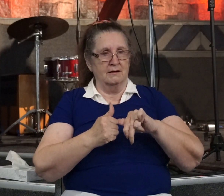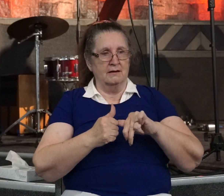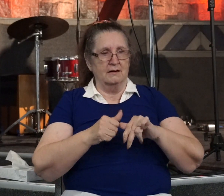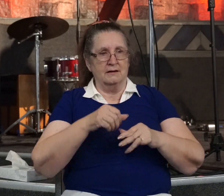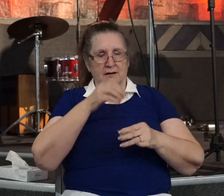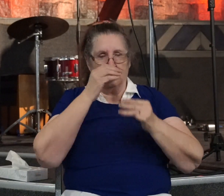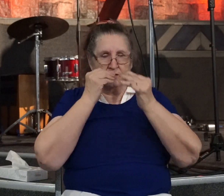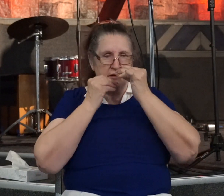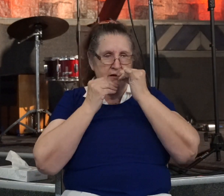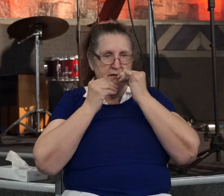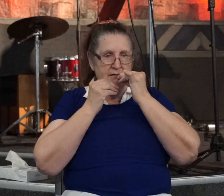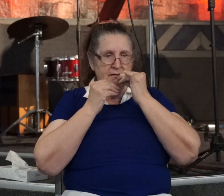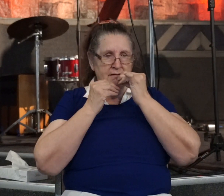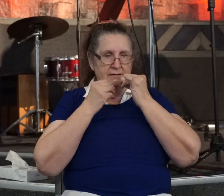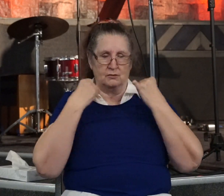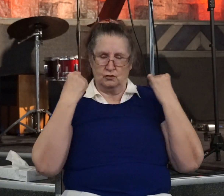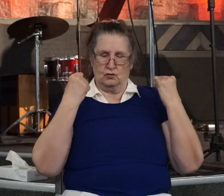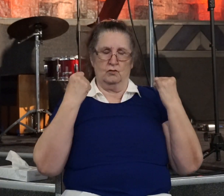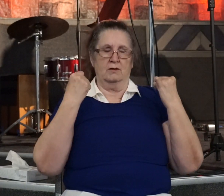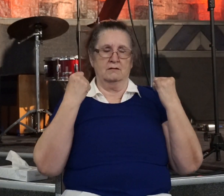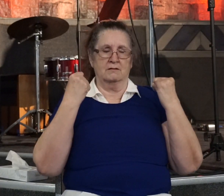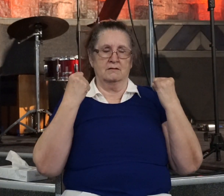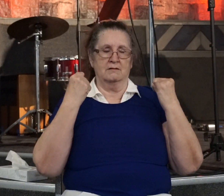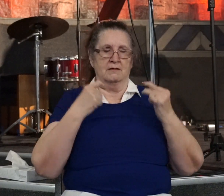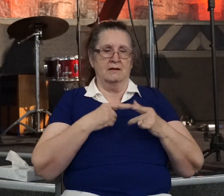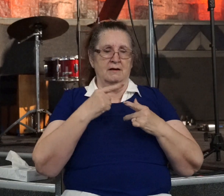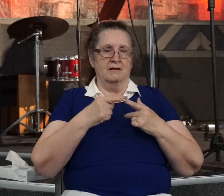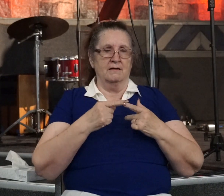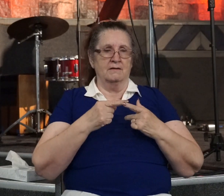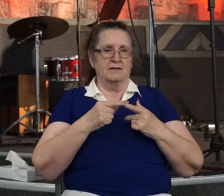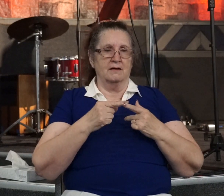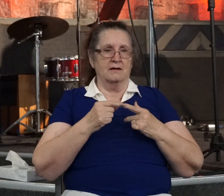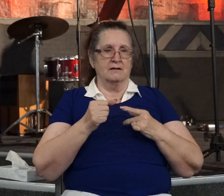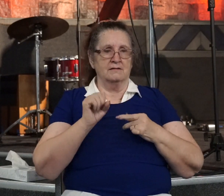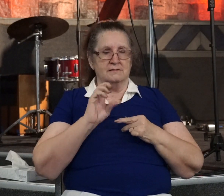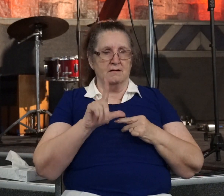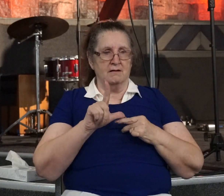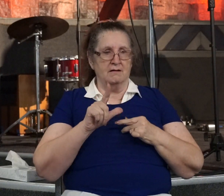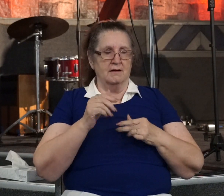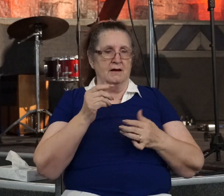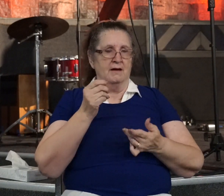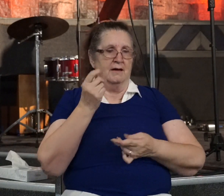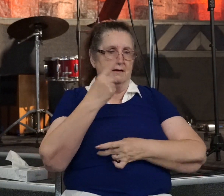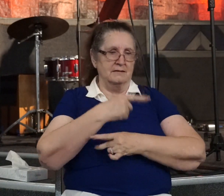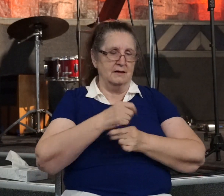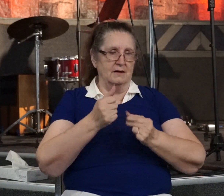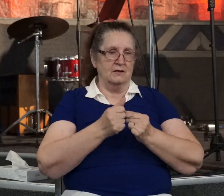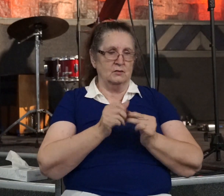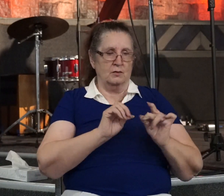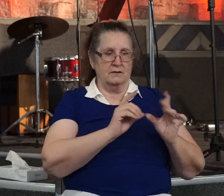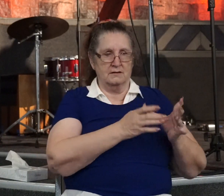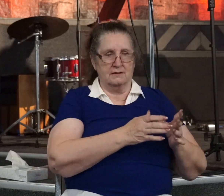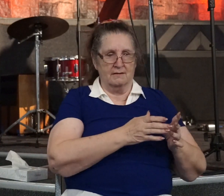he was strengthened. Then Saul spent some days with the disciples at Damascus.